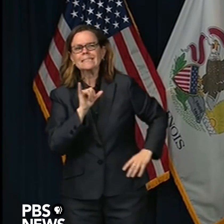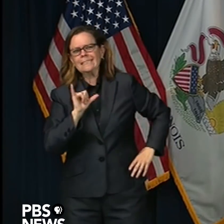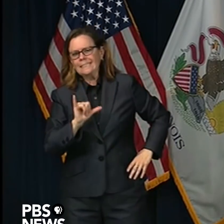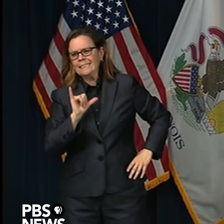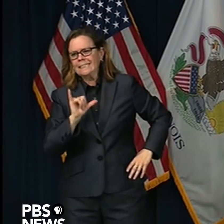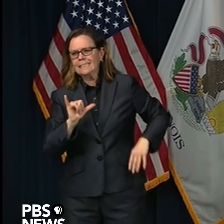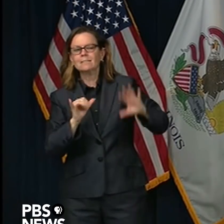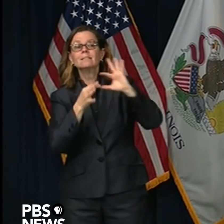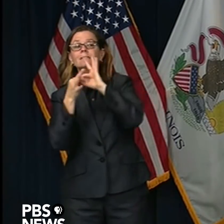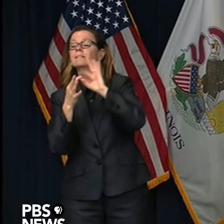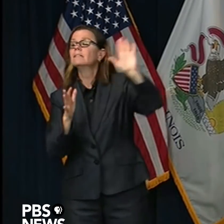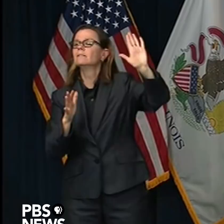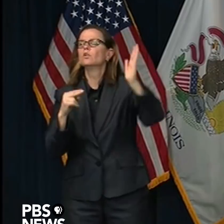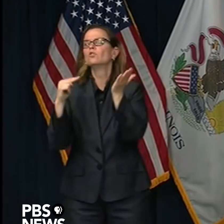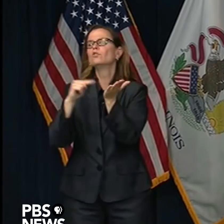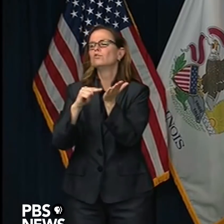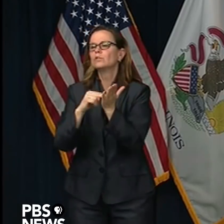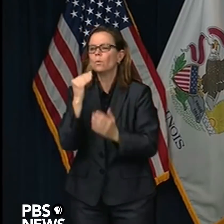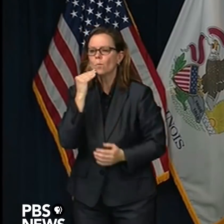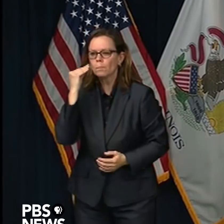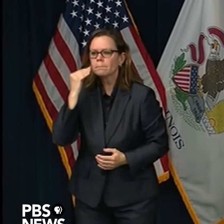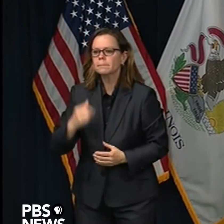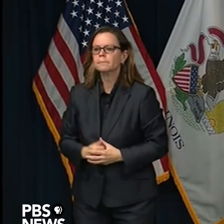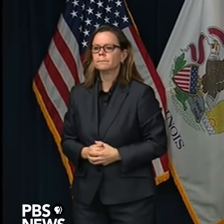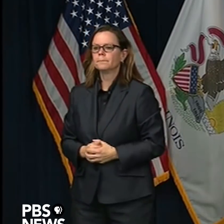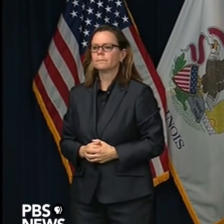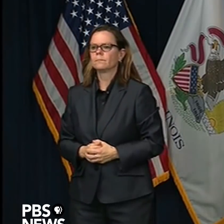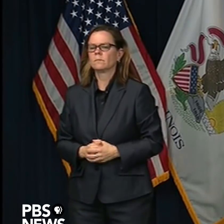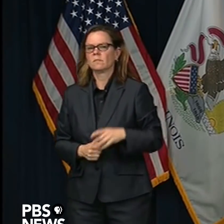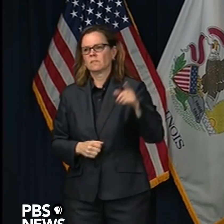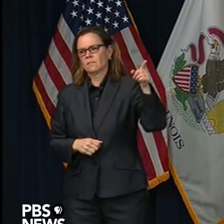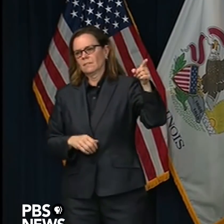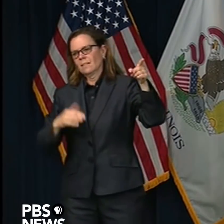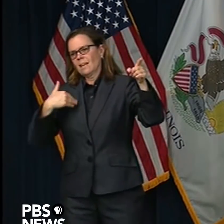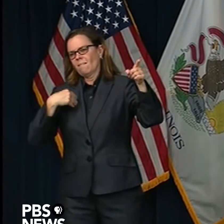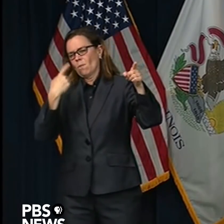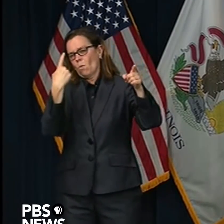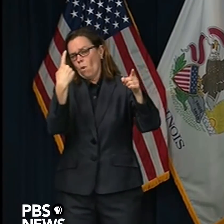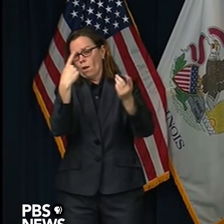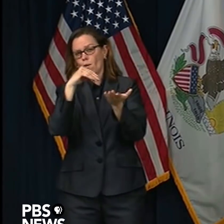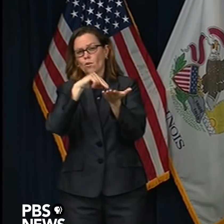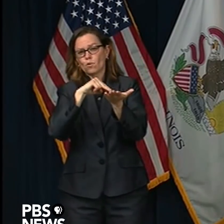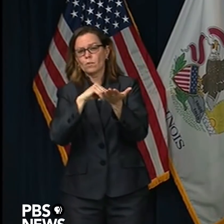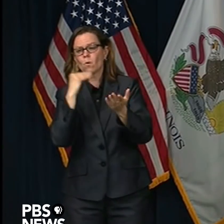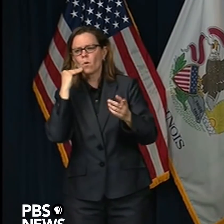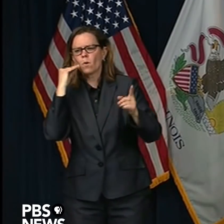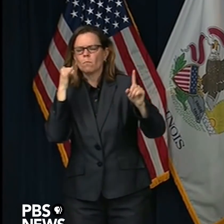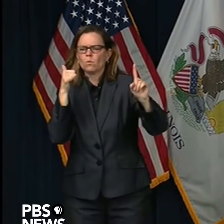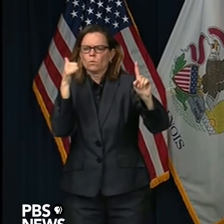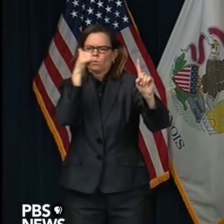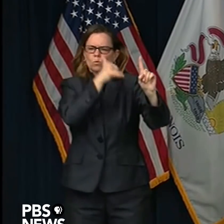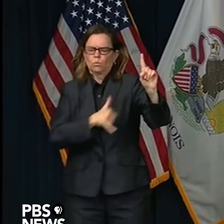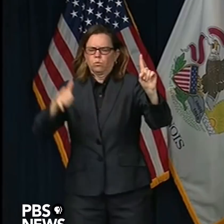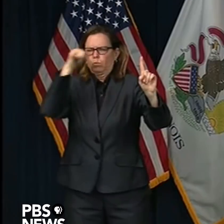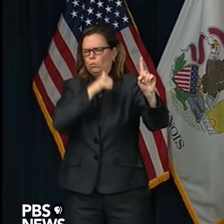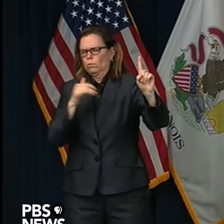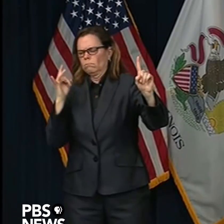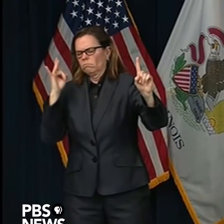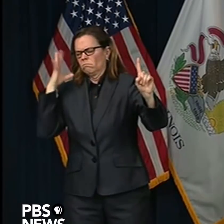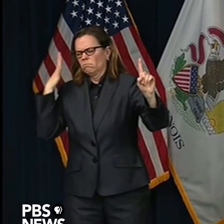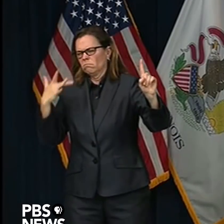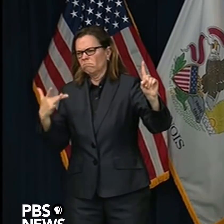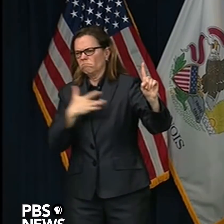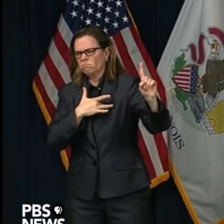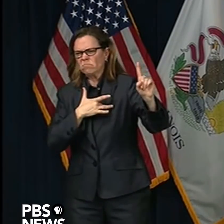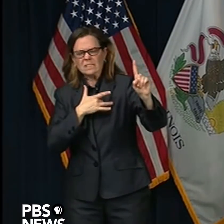had a terrible problem with one particular nursing home. And we wanted to make sure that we knew what went wrong there